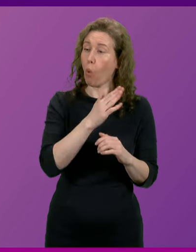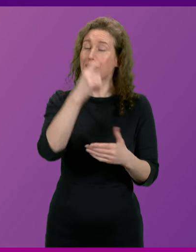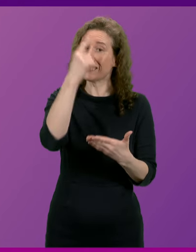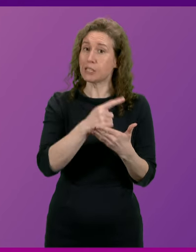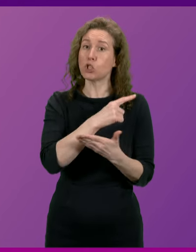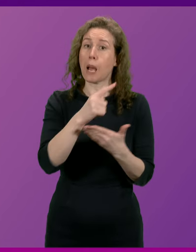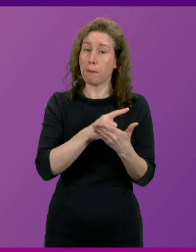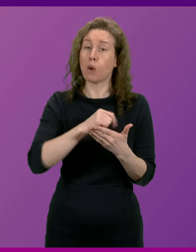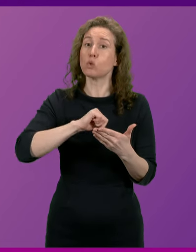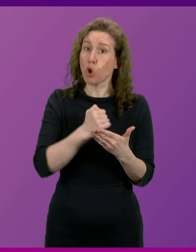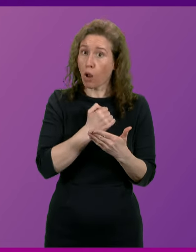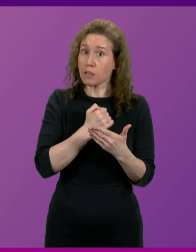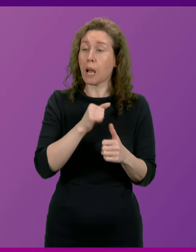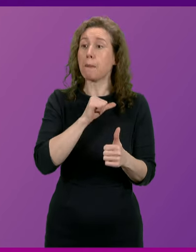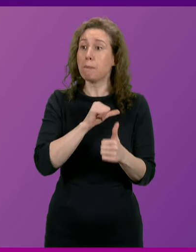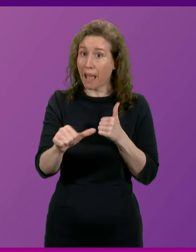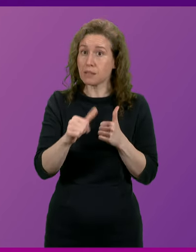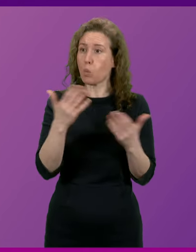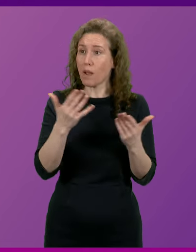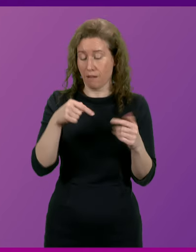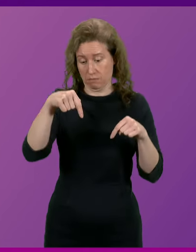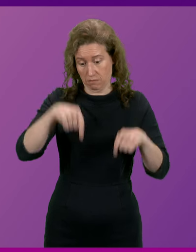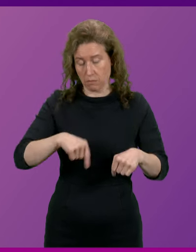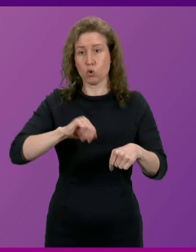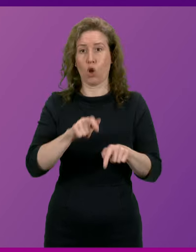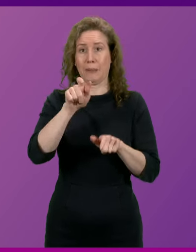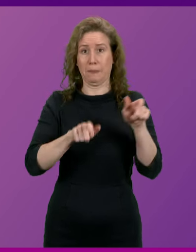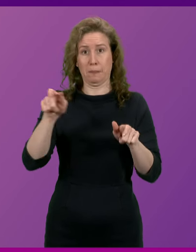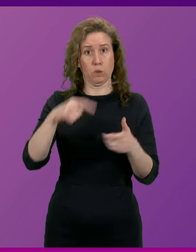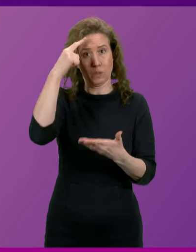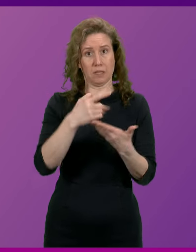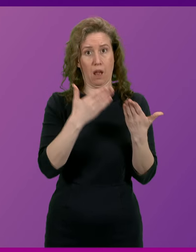are best made by the people of Scotland. I call Bill Kidd.